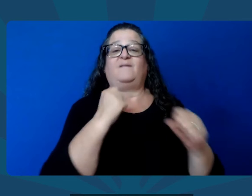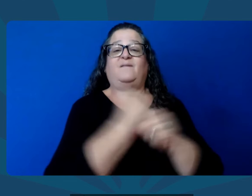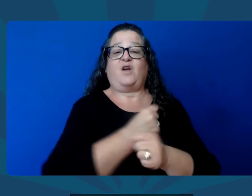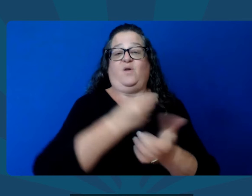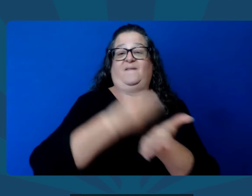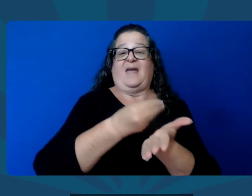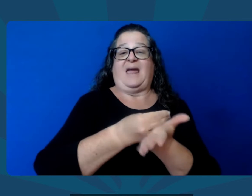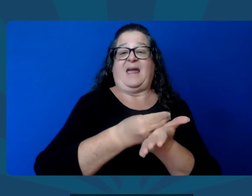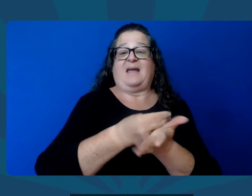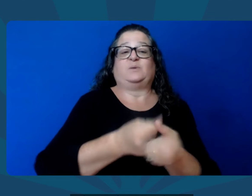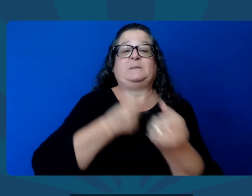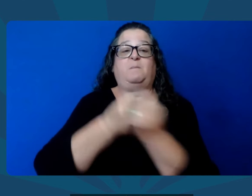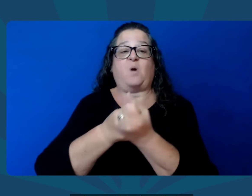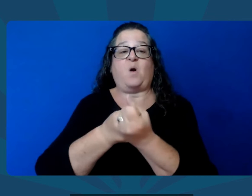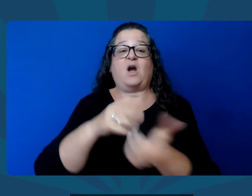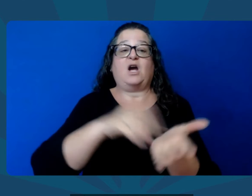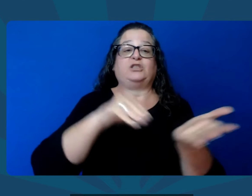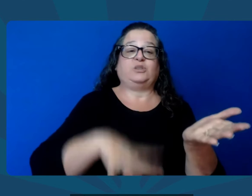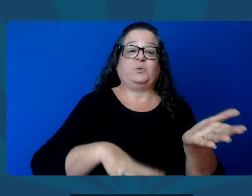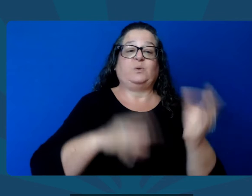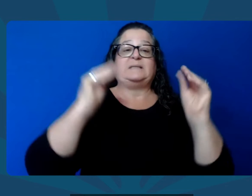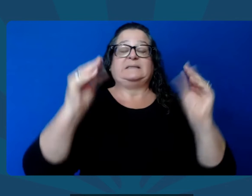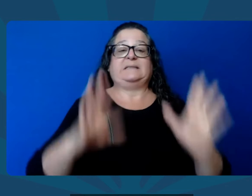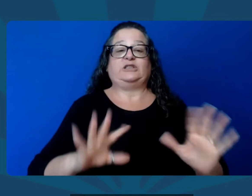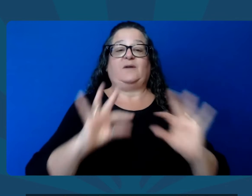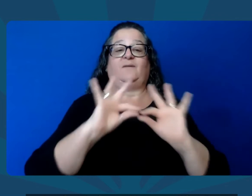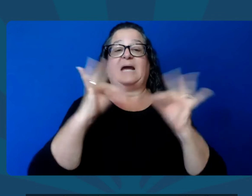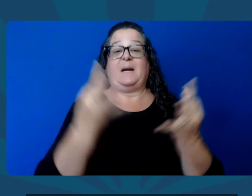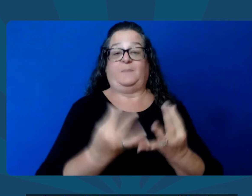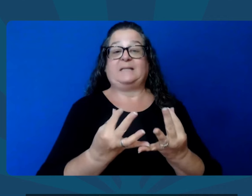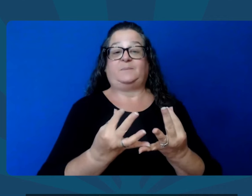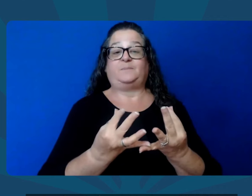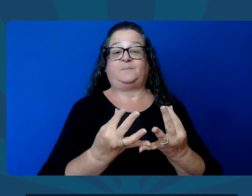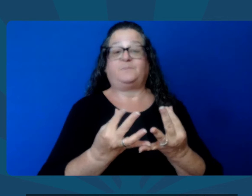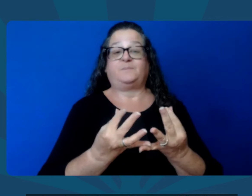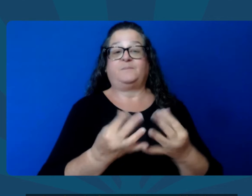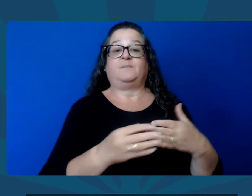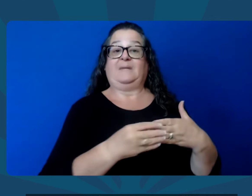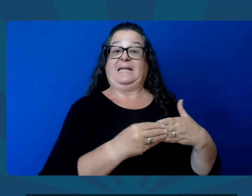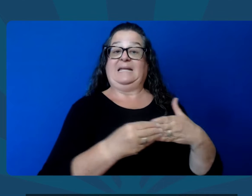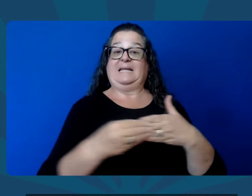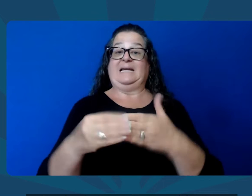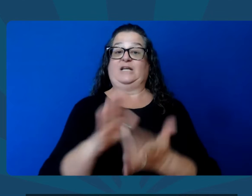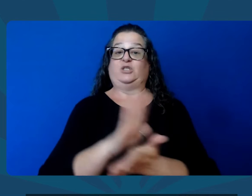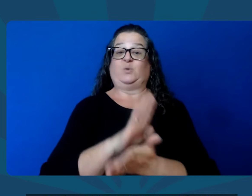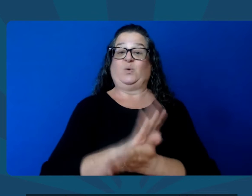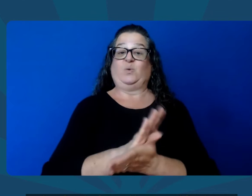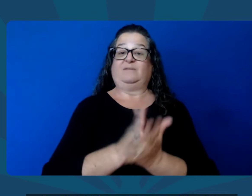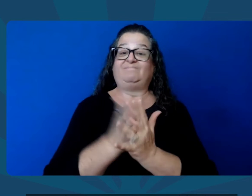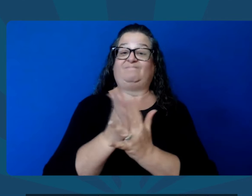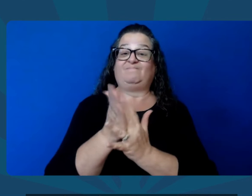Superintendent Hoffman has fought for and leveraged funding